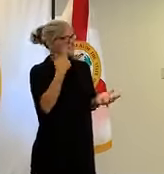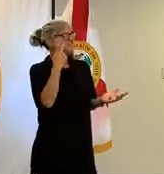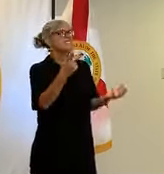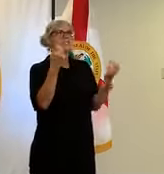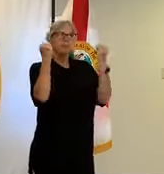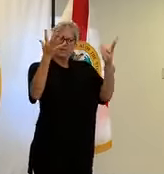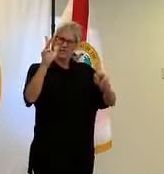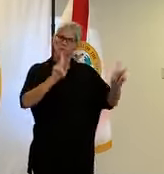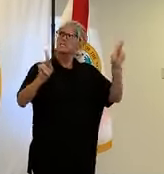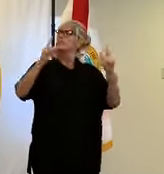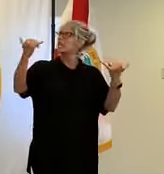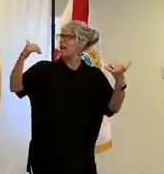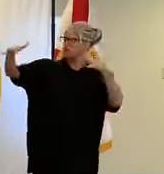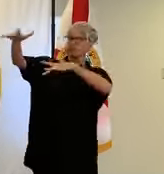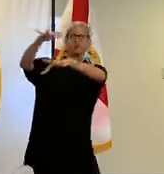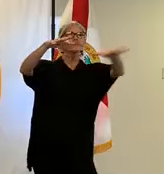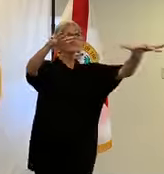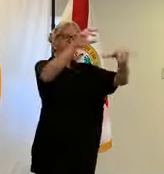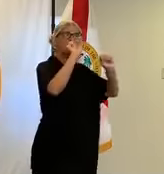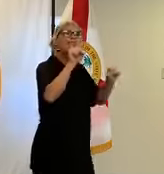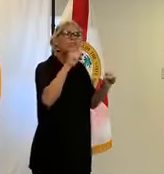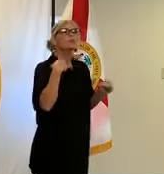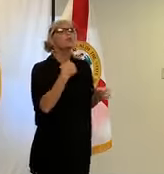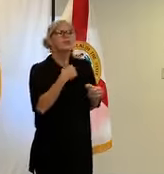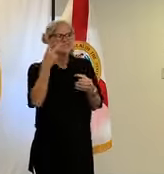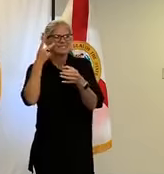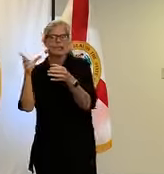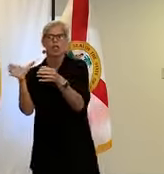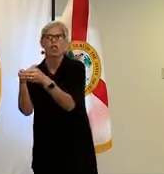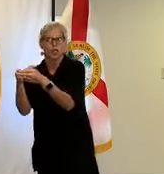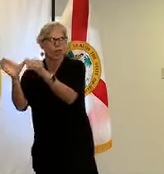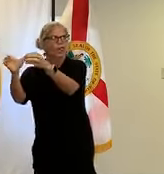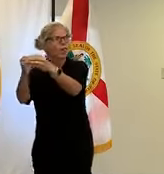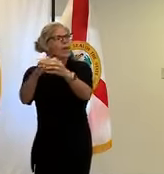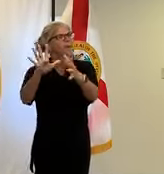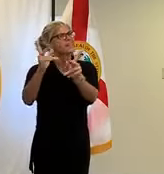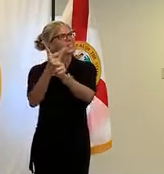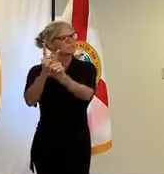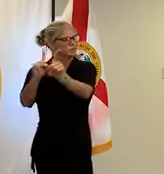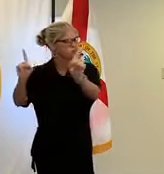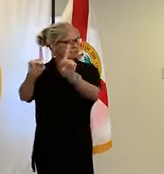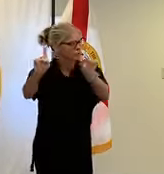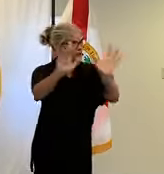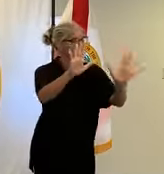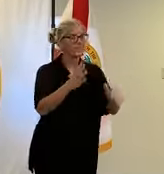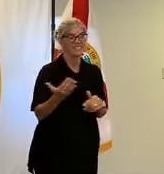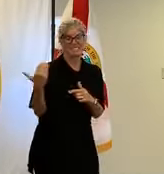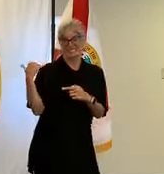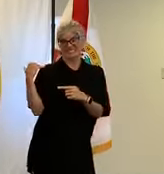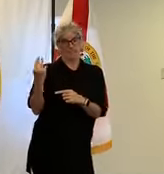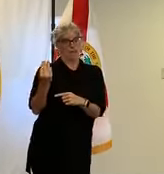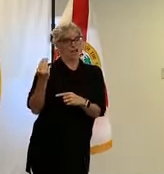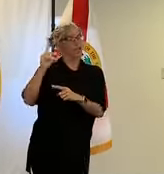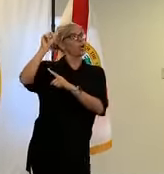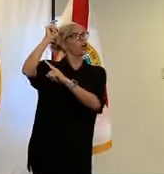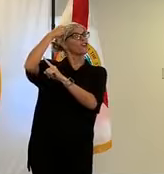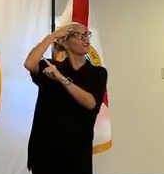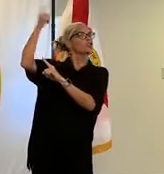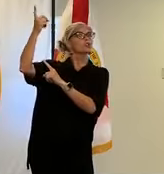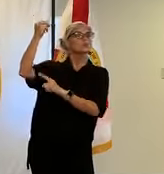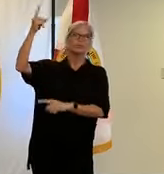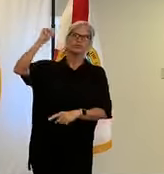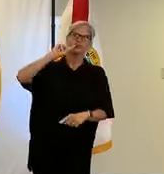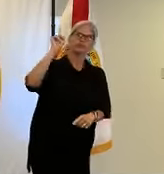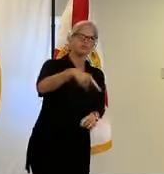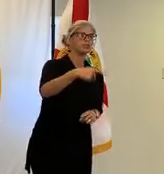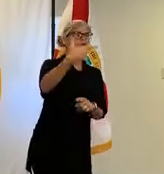see those groups gather up a little bit more uh this past monday the governor's order uh 21-23 uh went into